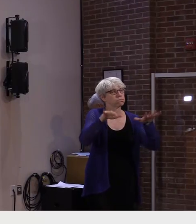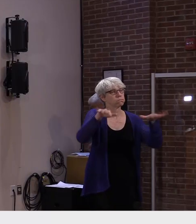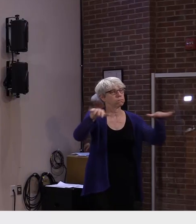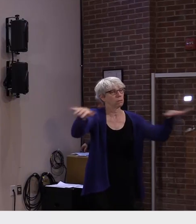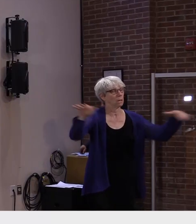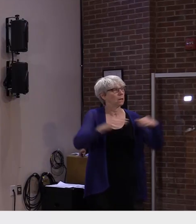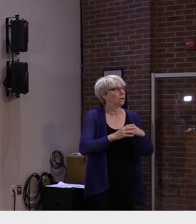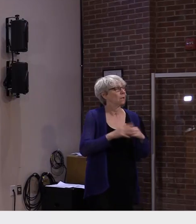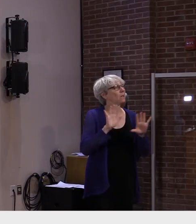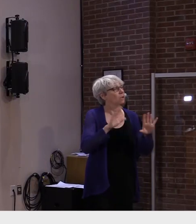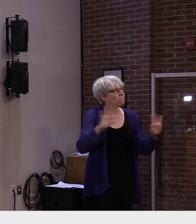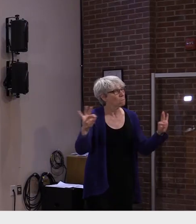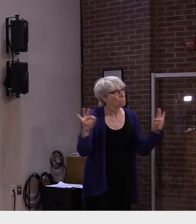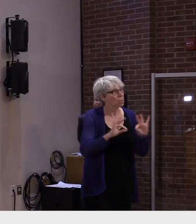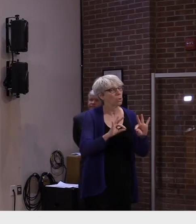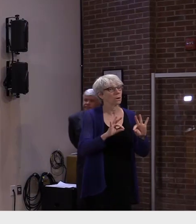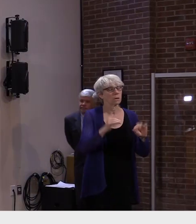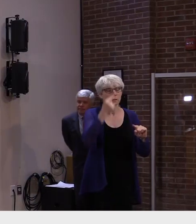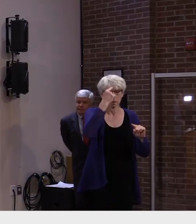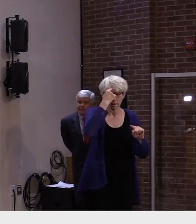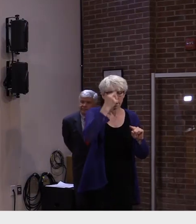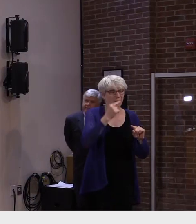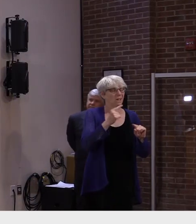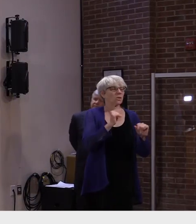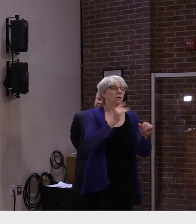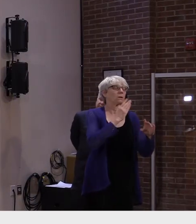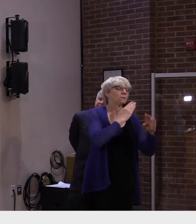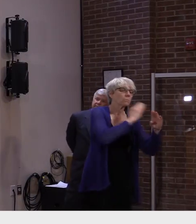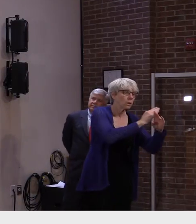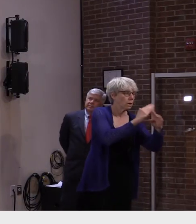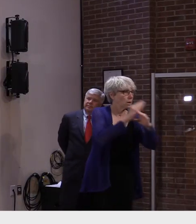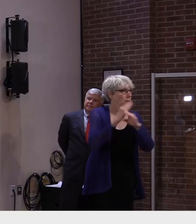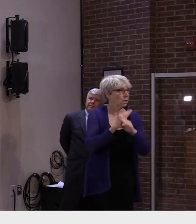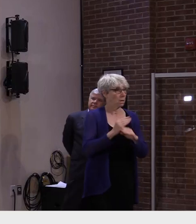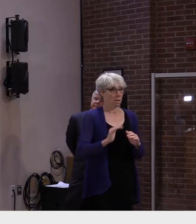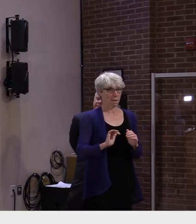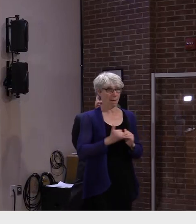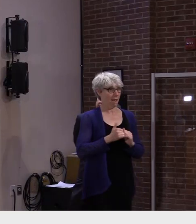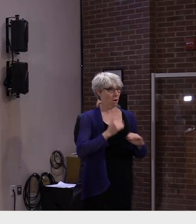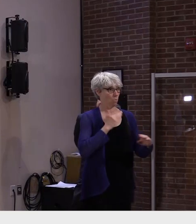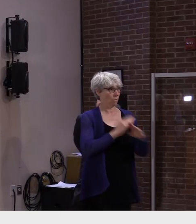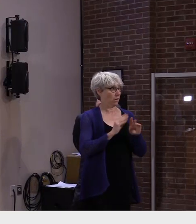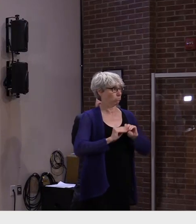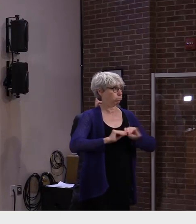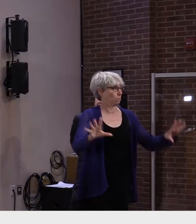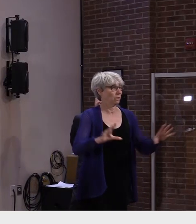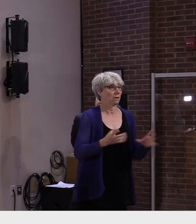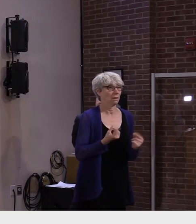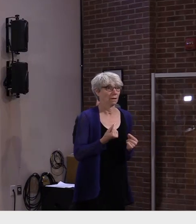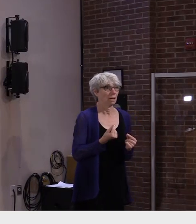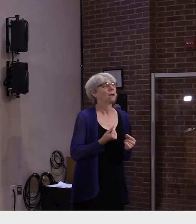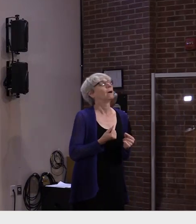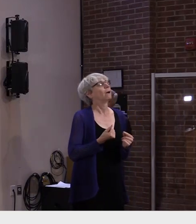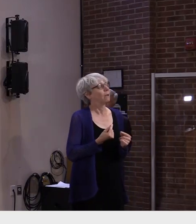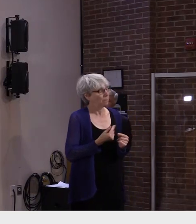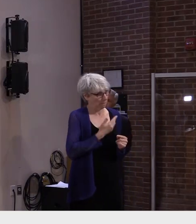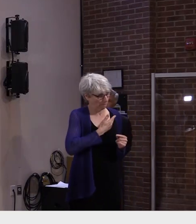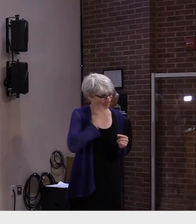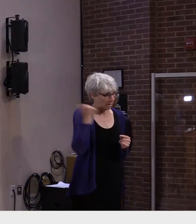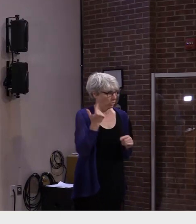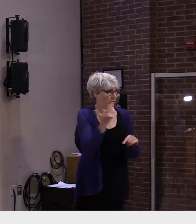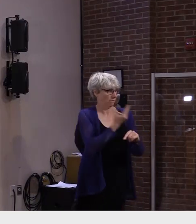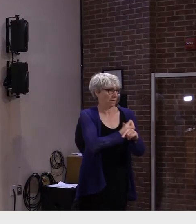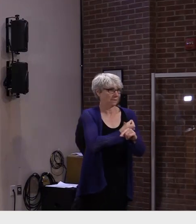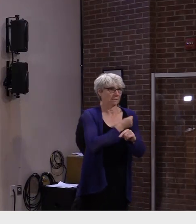So we need to really try to put an end to that. And the most successful strategy is going to be improving our rate in this